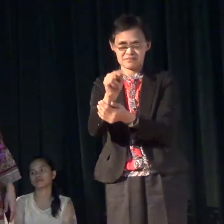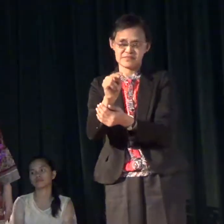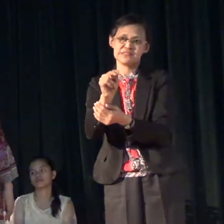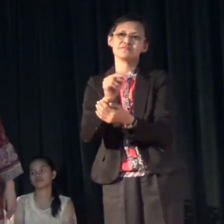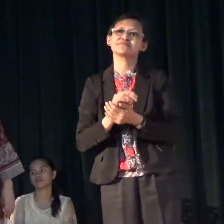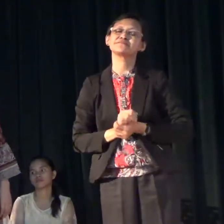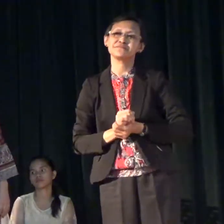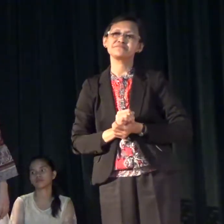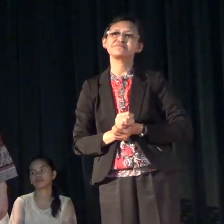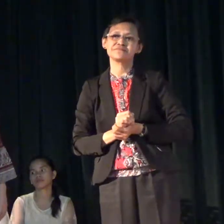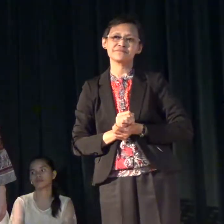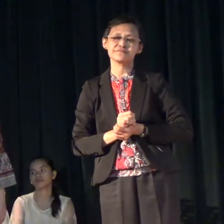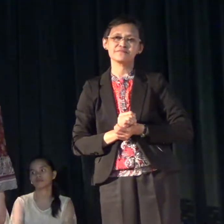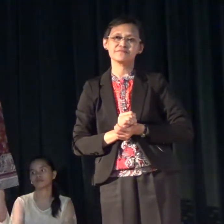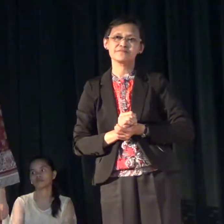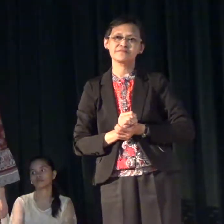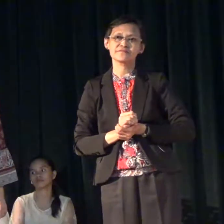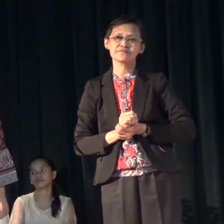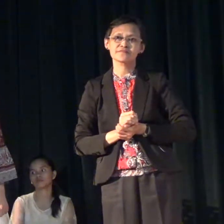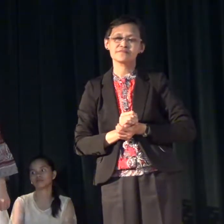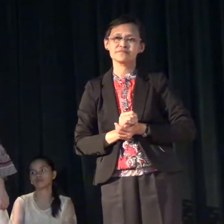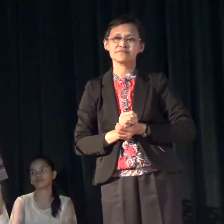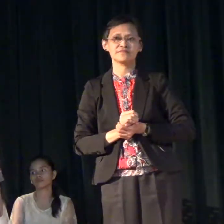okay so